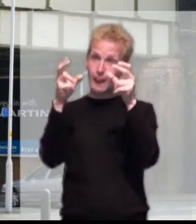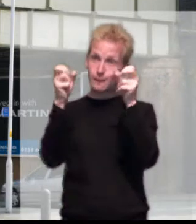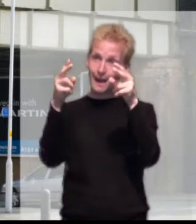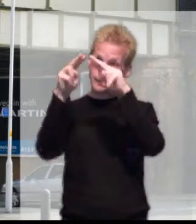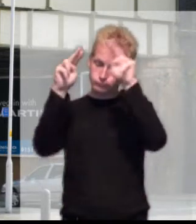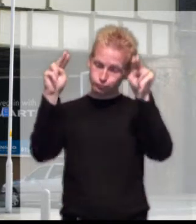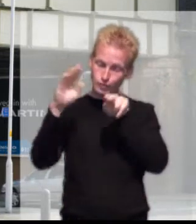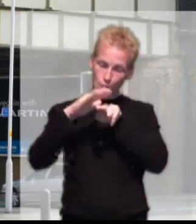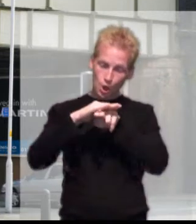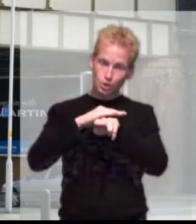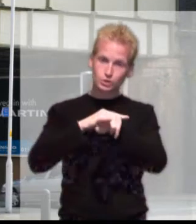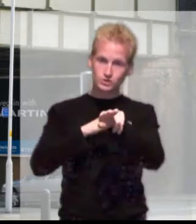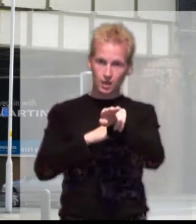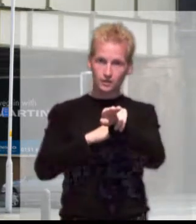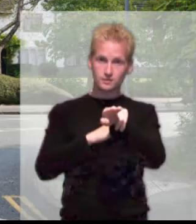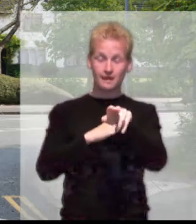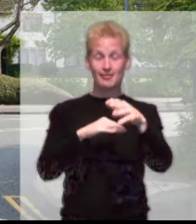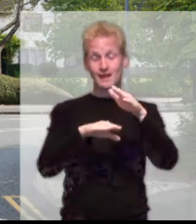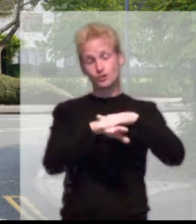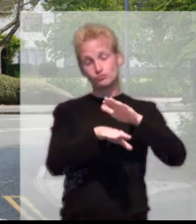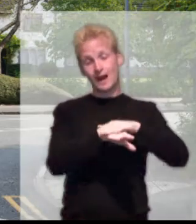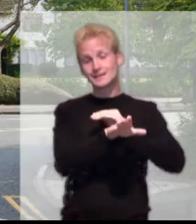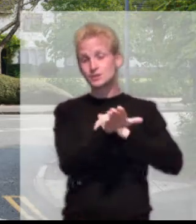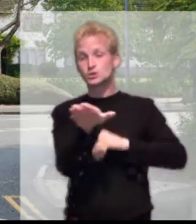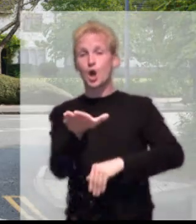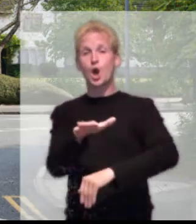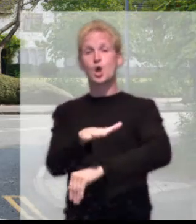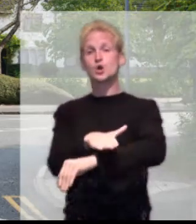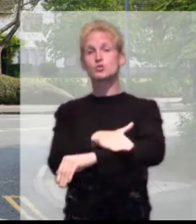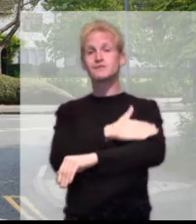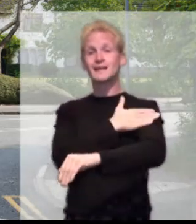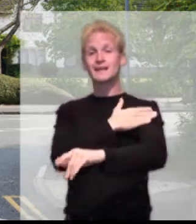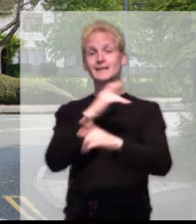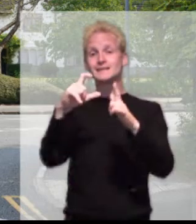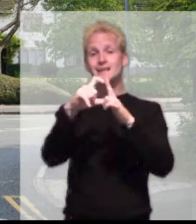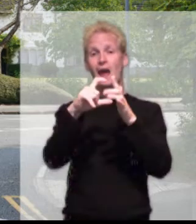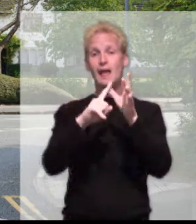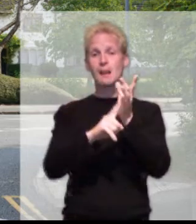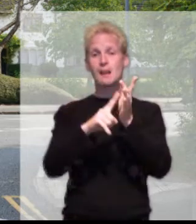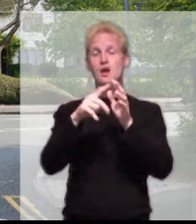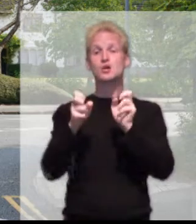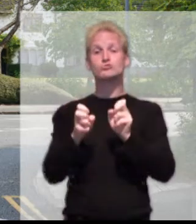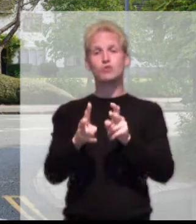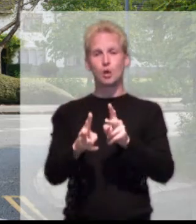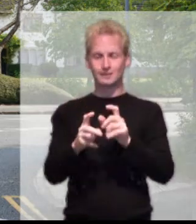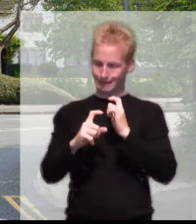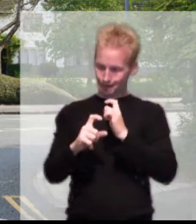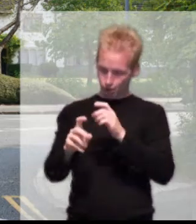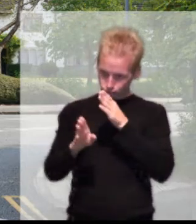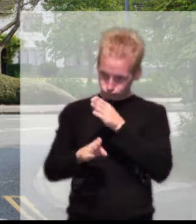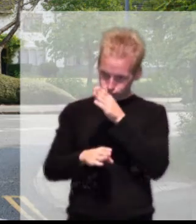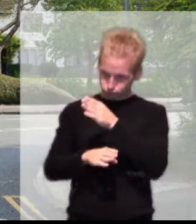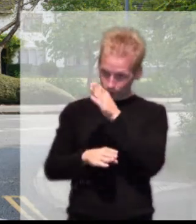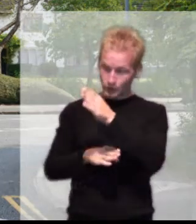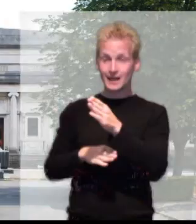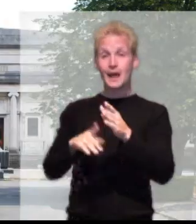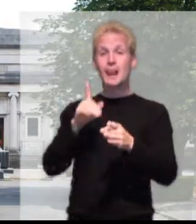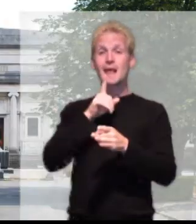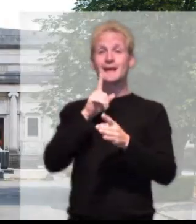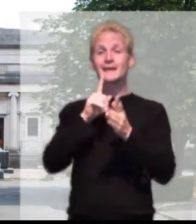Turn next right down Greendale Road. Continue until you see the Lady Lever Art Gallery on